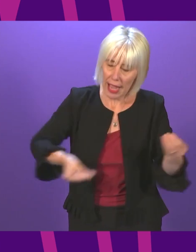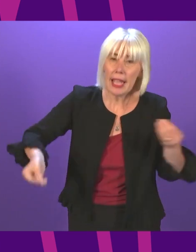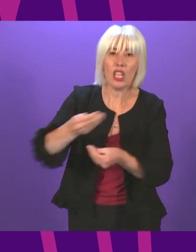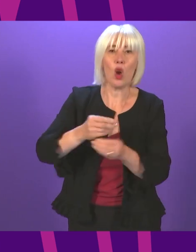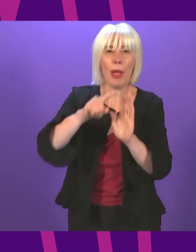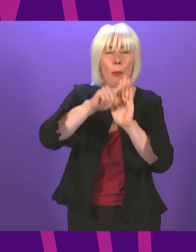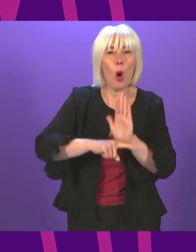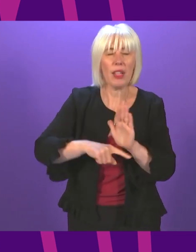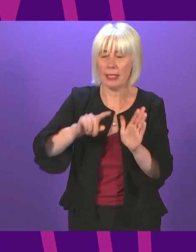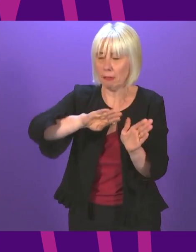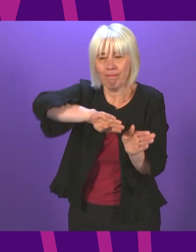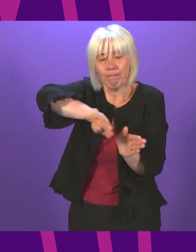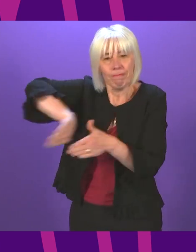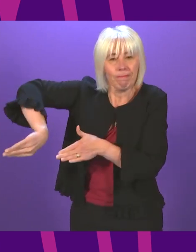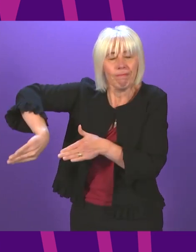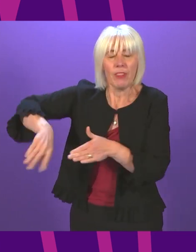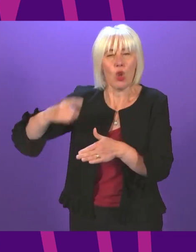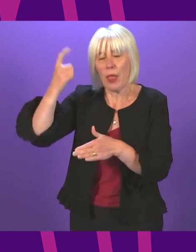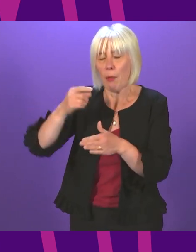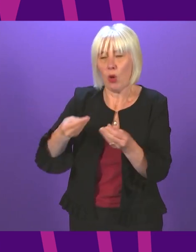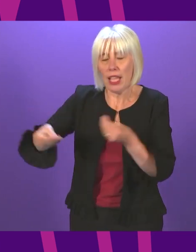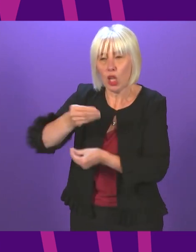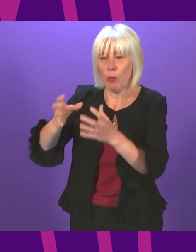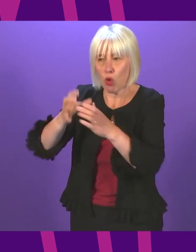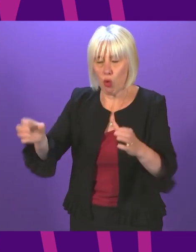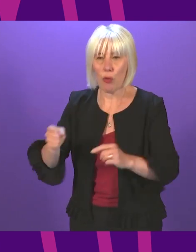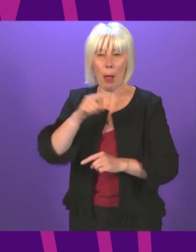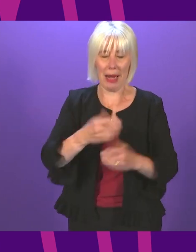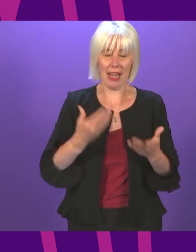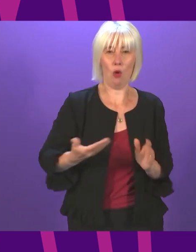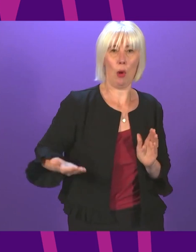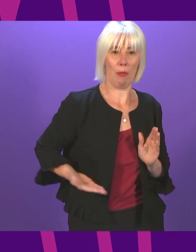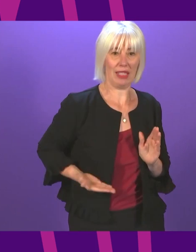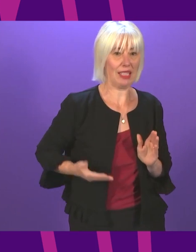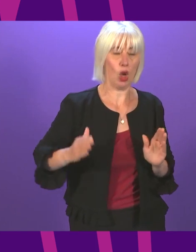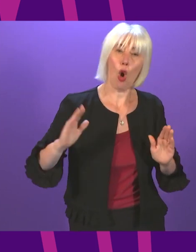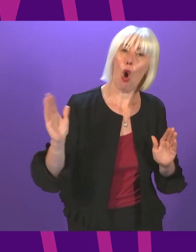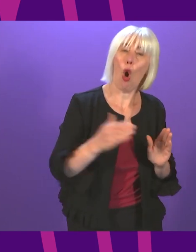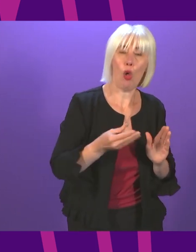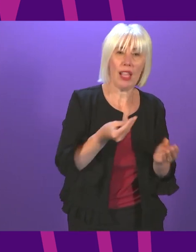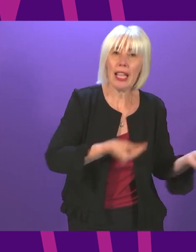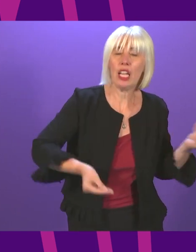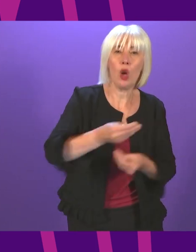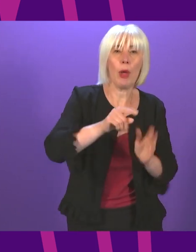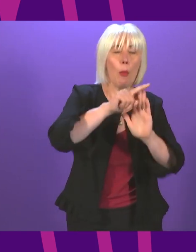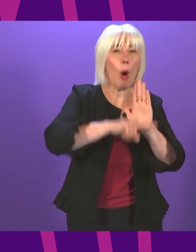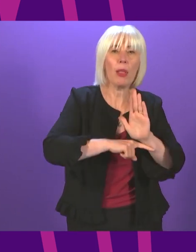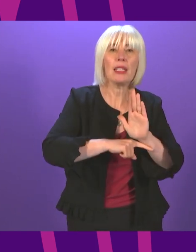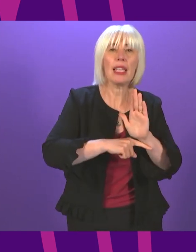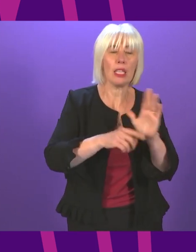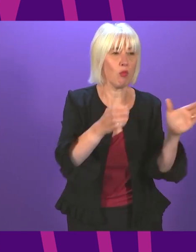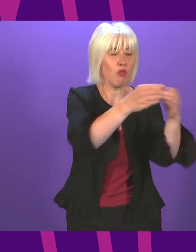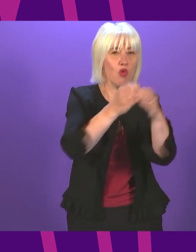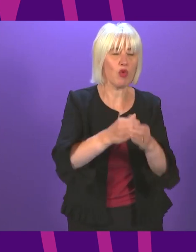abandon the endless focus on economic growth. Business in Scotland virtually every economic policy body in Scotland and the banking sector